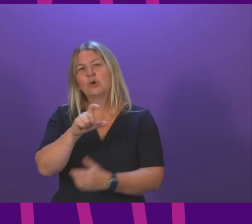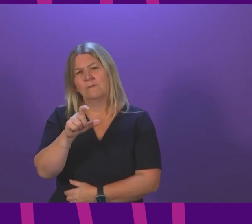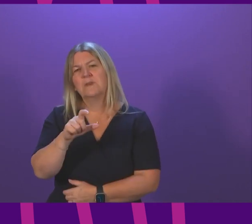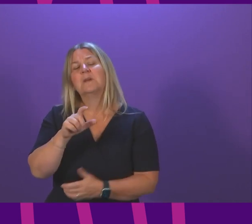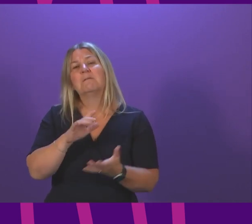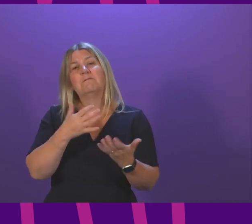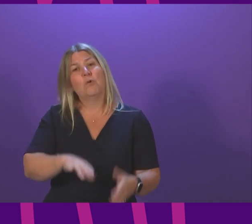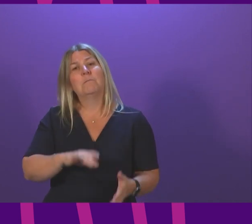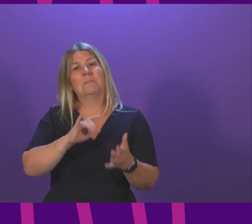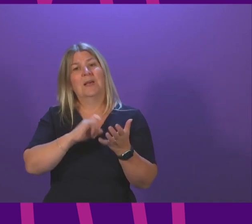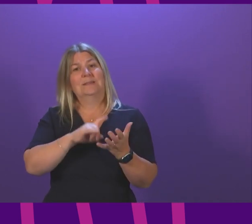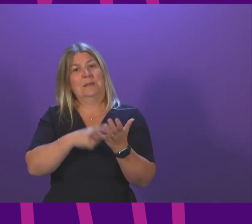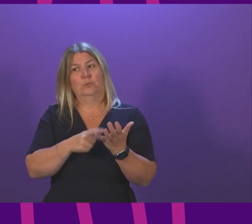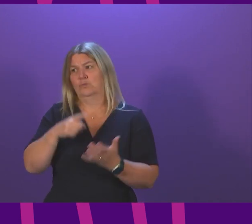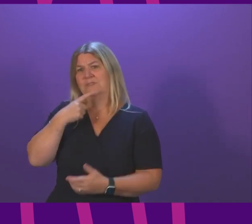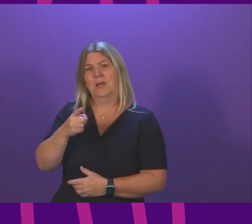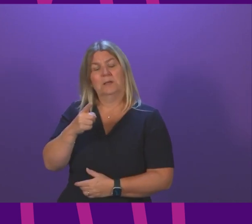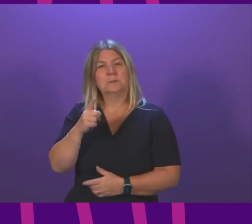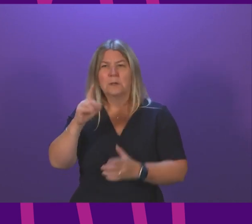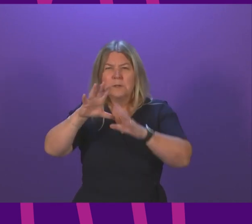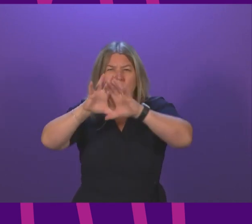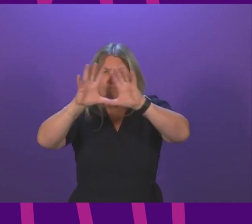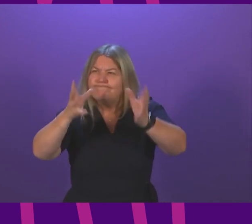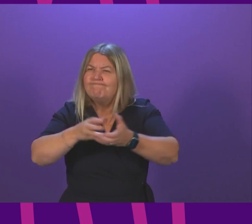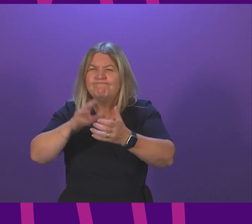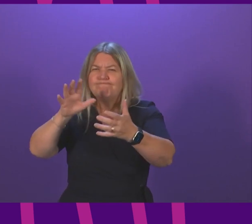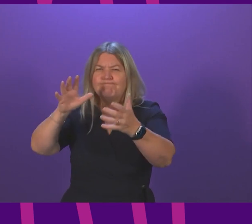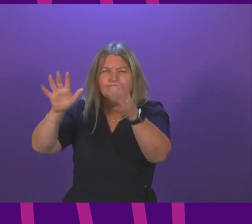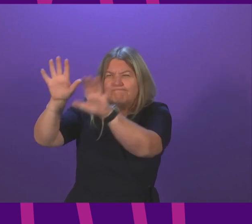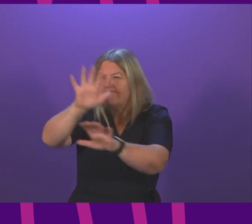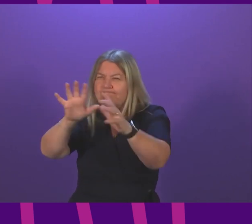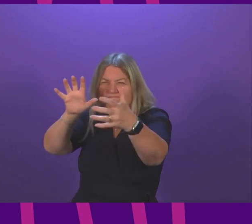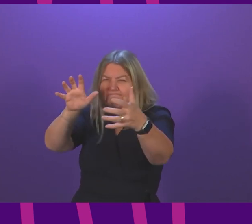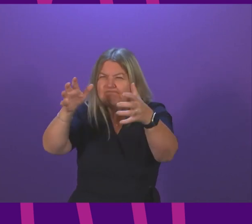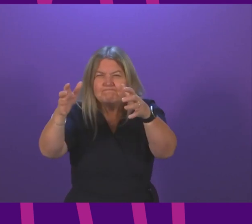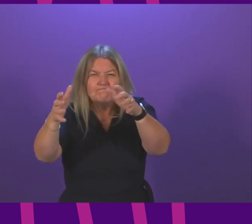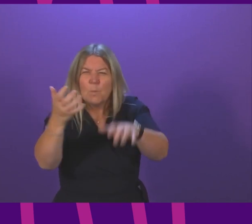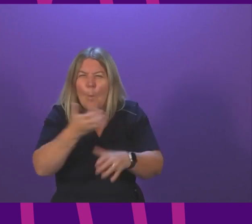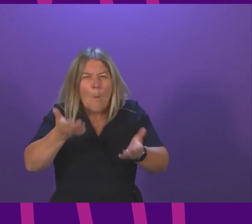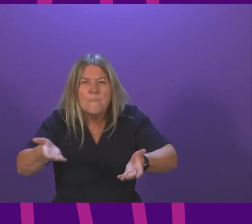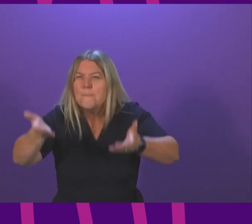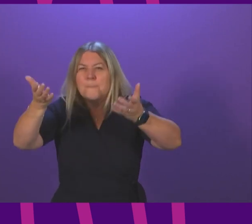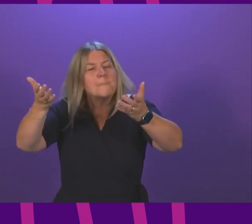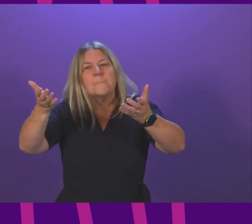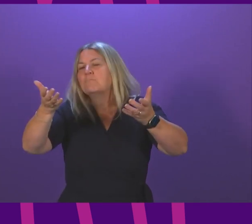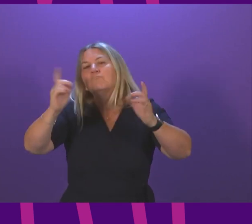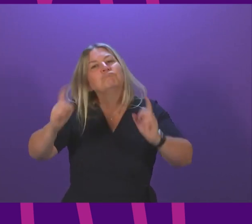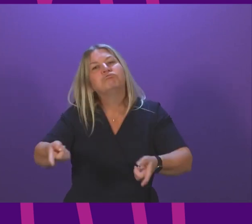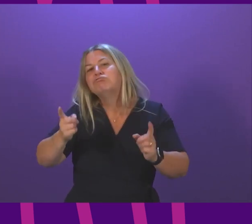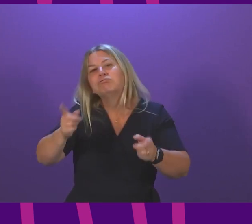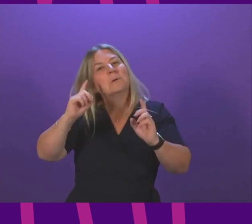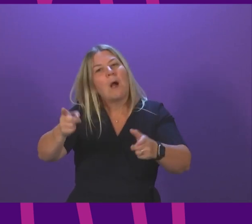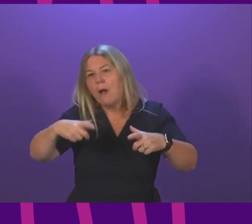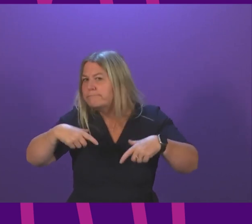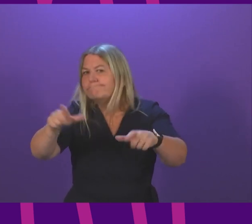said with the state of the planet we need to do something rather urgently we no longer have the luxury of having decades to breed plants and animals the Roslyn